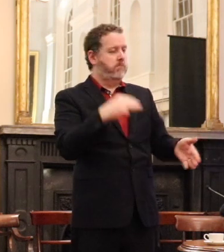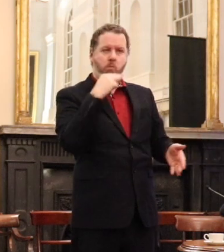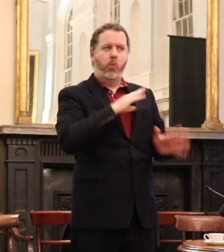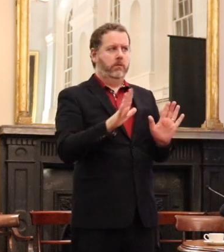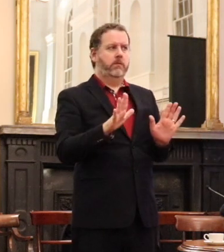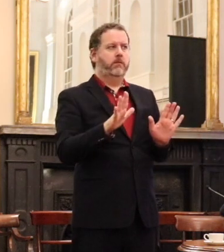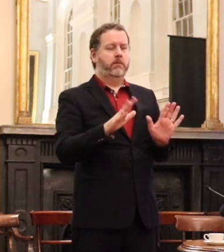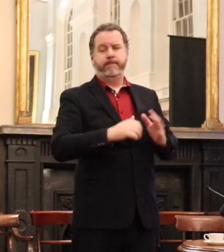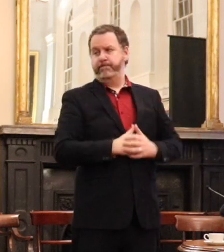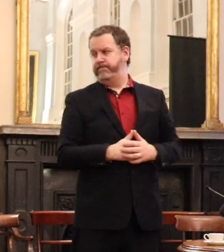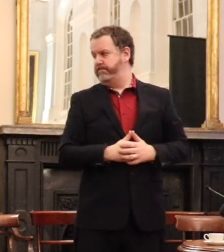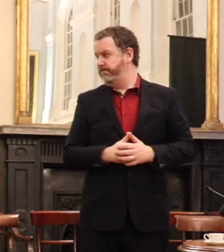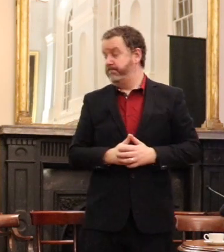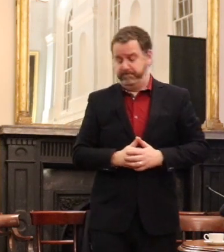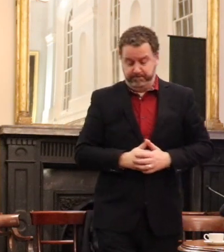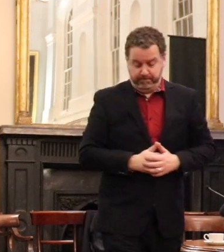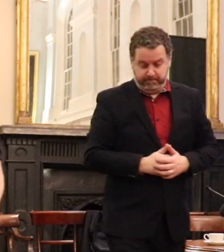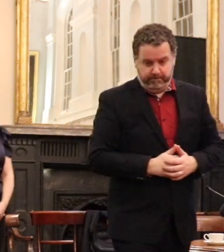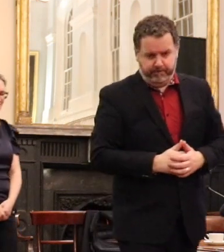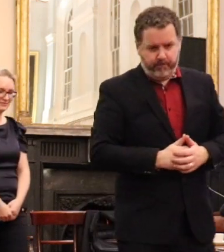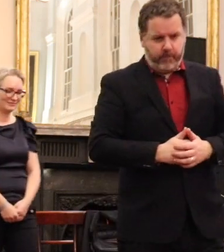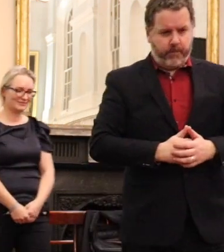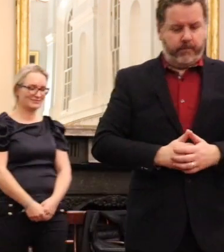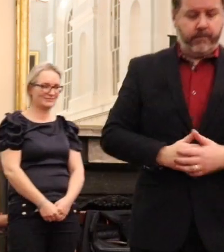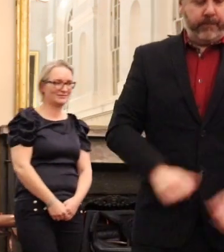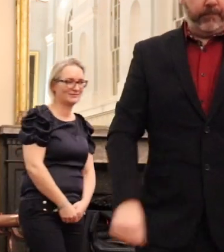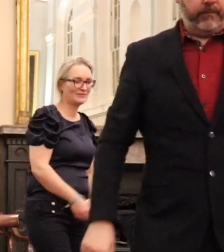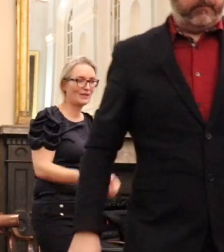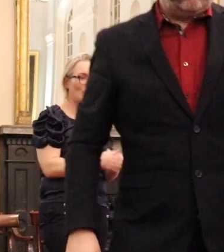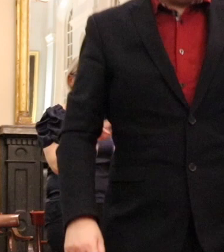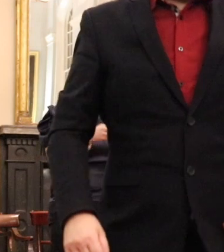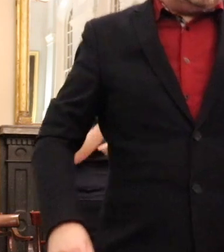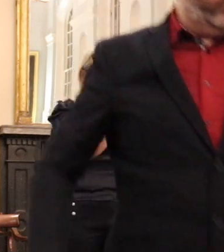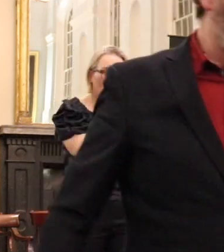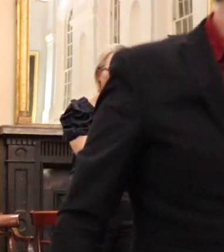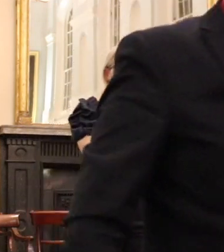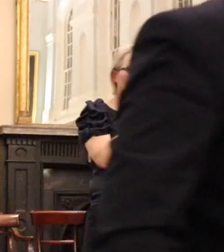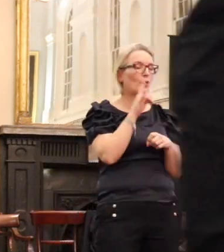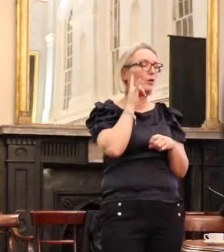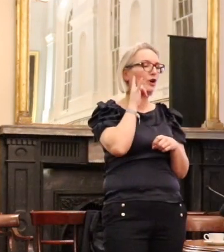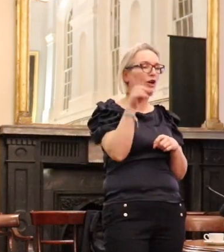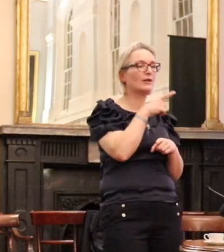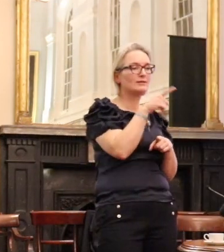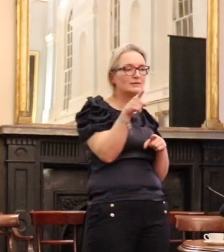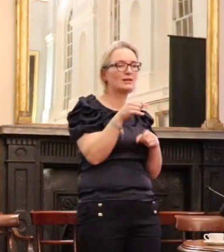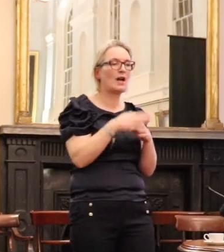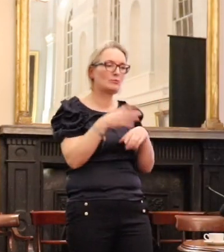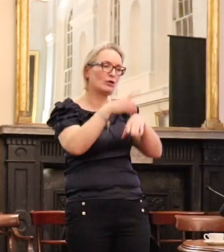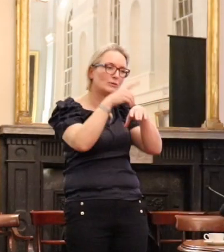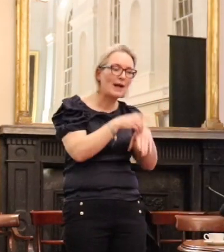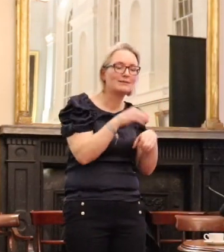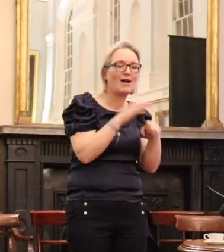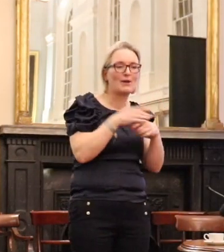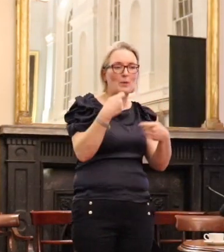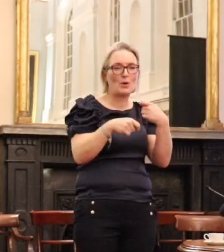heard me do this before in terms of the line at the cabinet, I